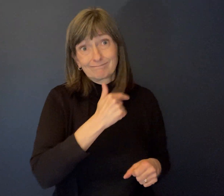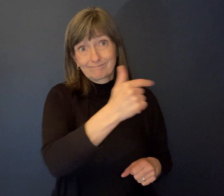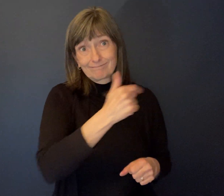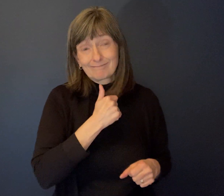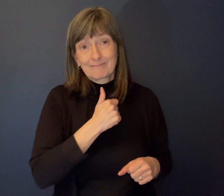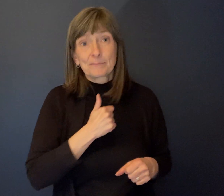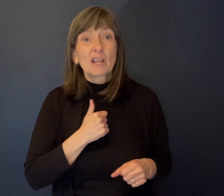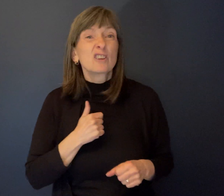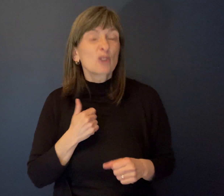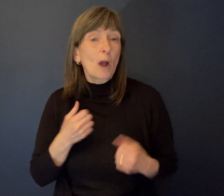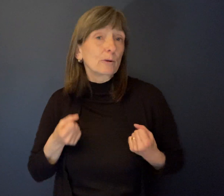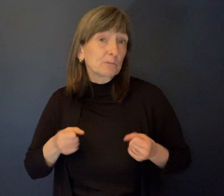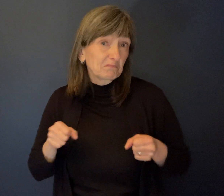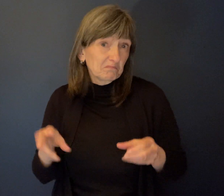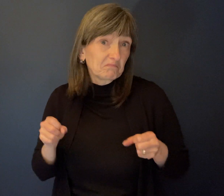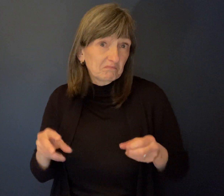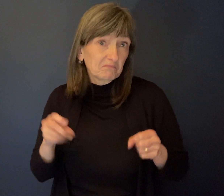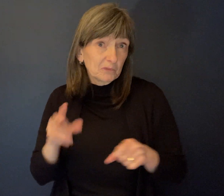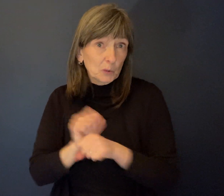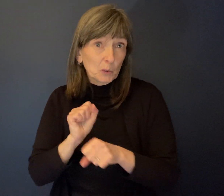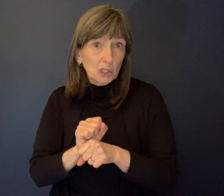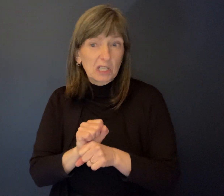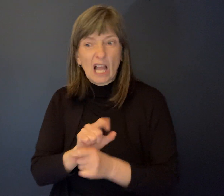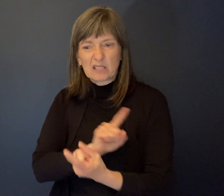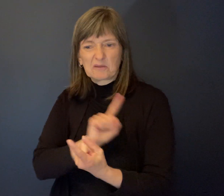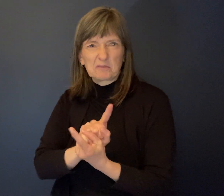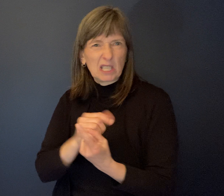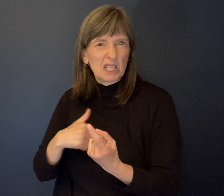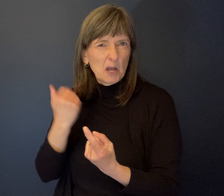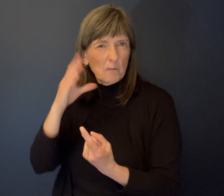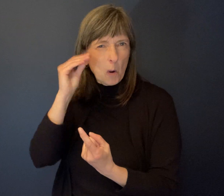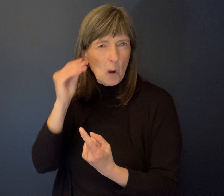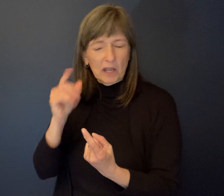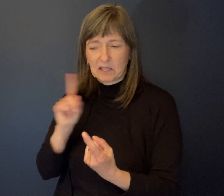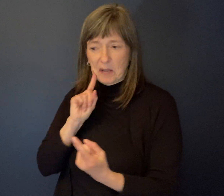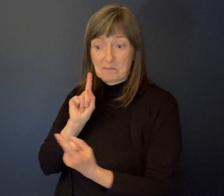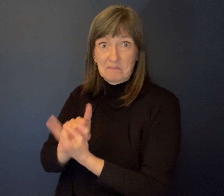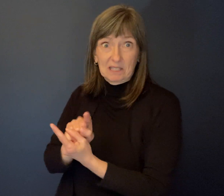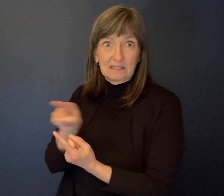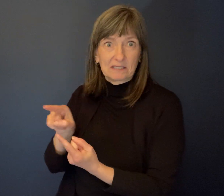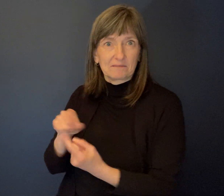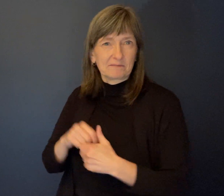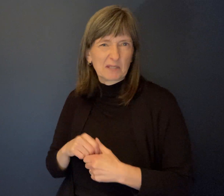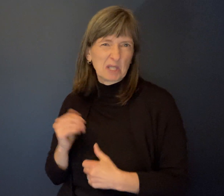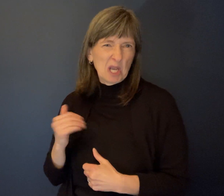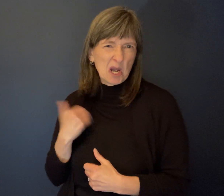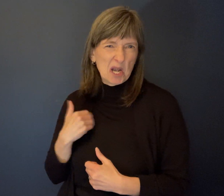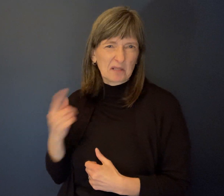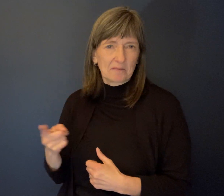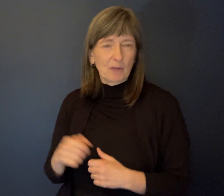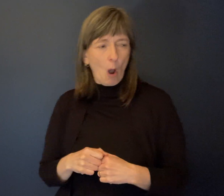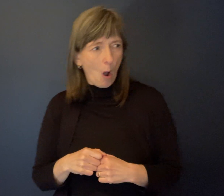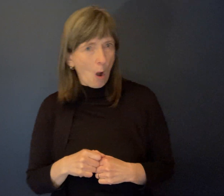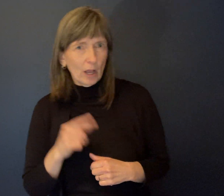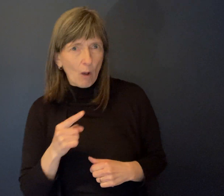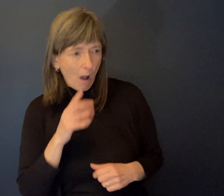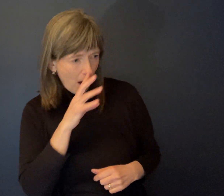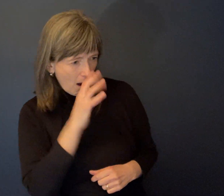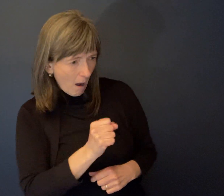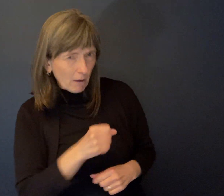young boy, young, young whippersnapper. And anyway, he was really intrigued with my wheelchair. I was like, so why are you using